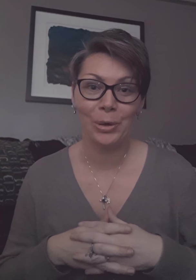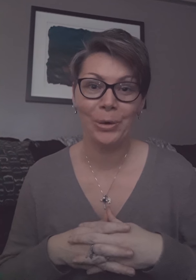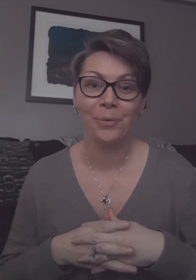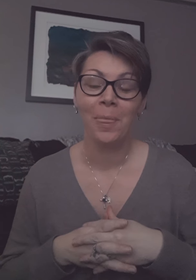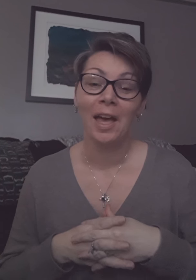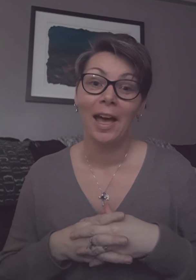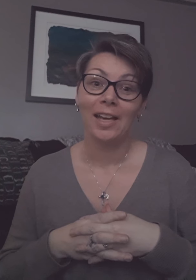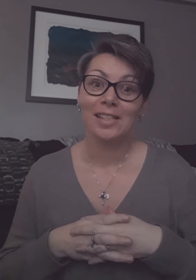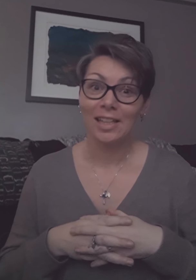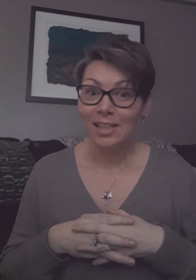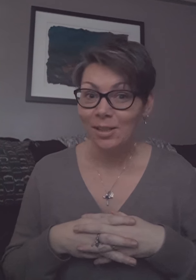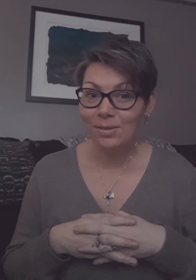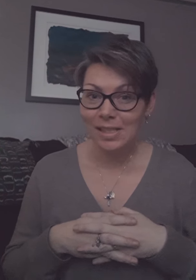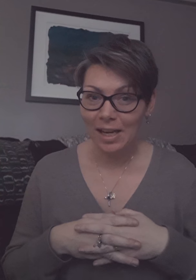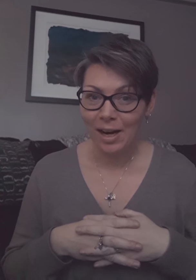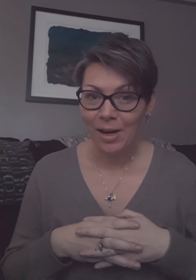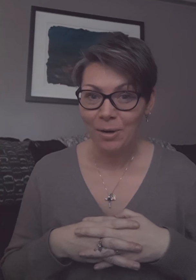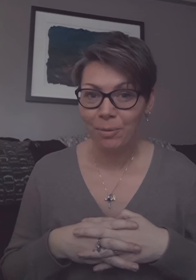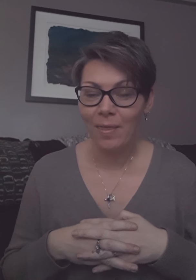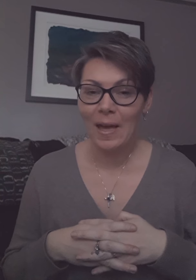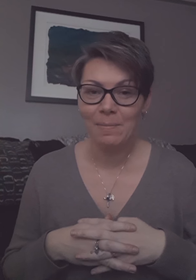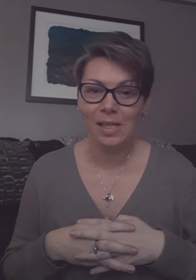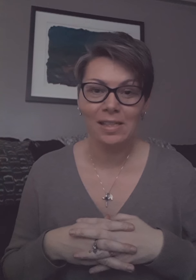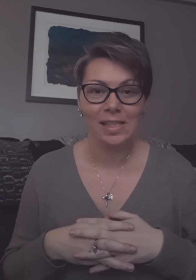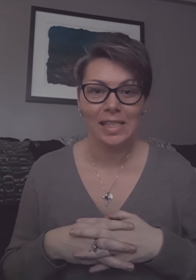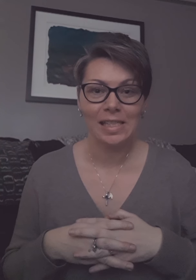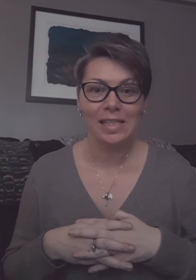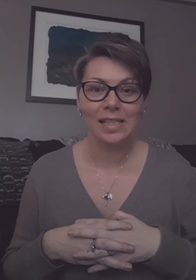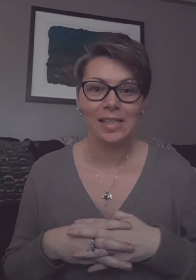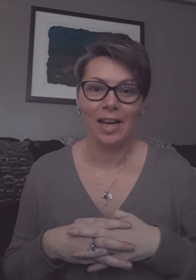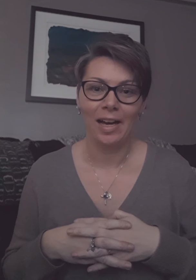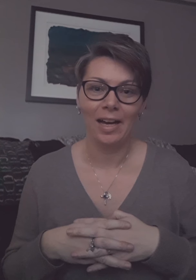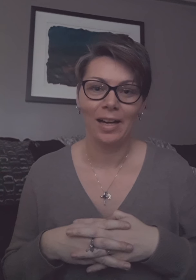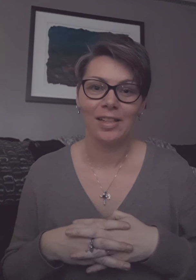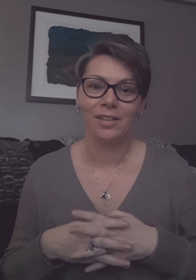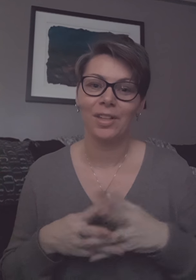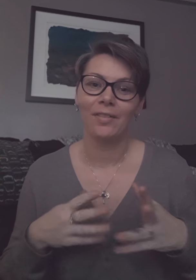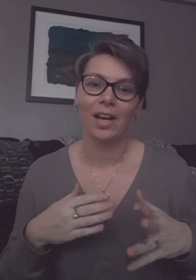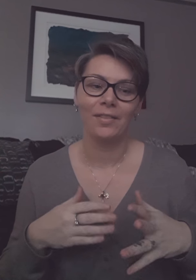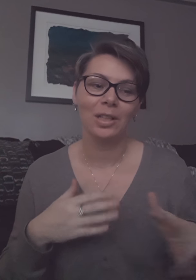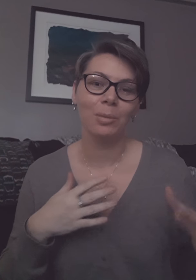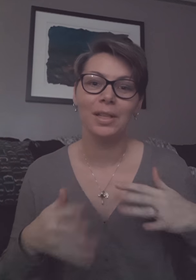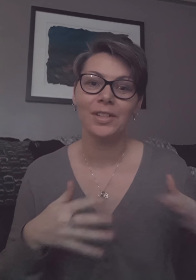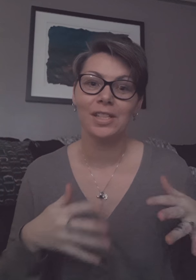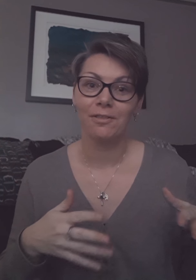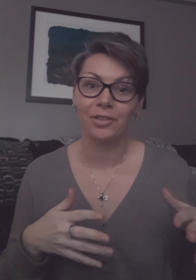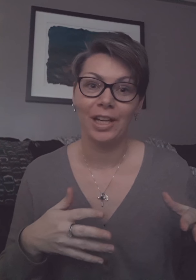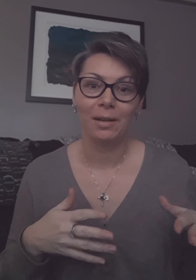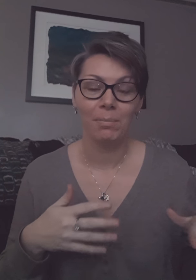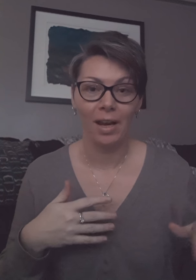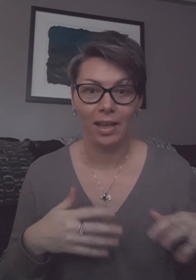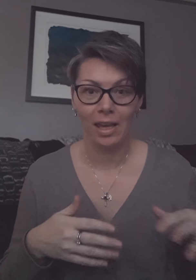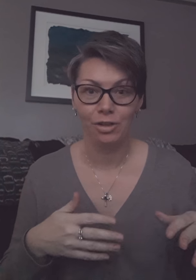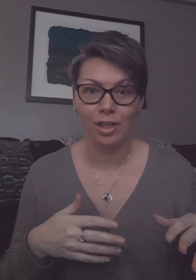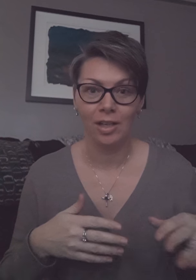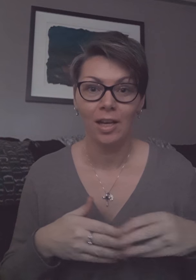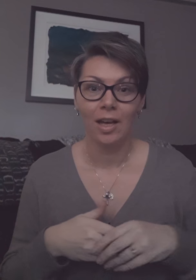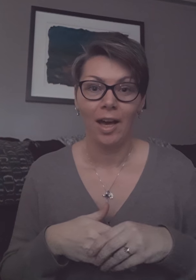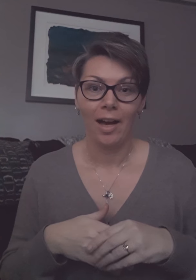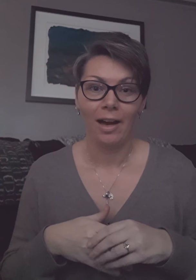exciting news there what that means is uh I definitely have I have a little bit of a different medication uh